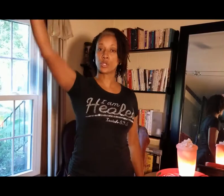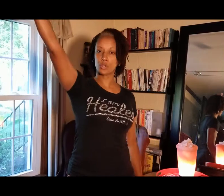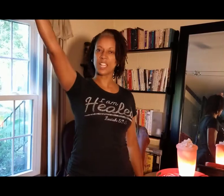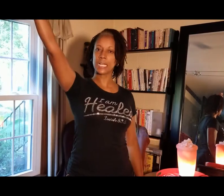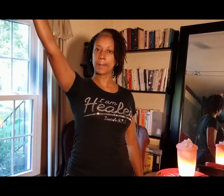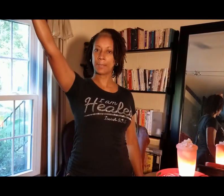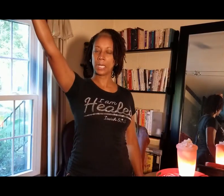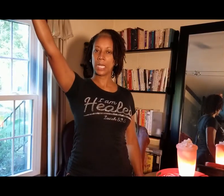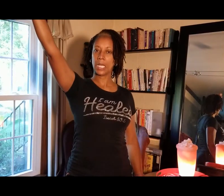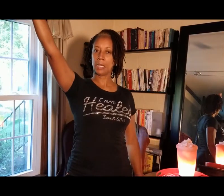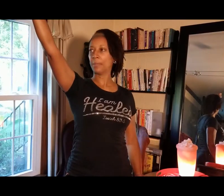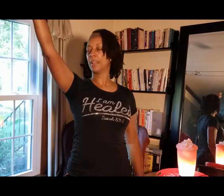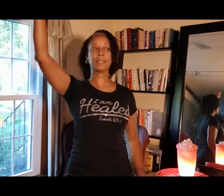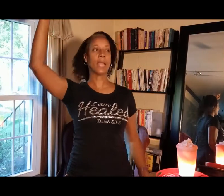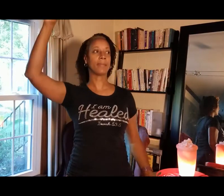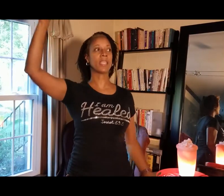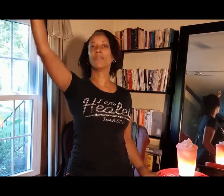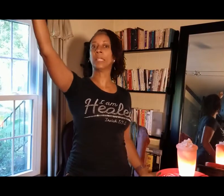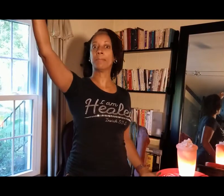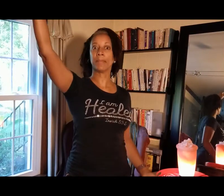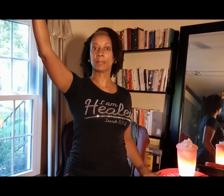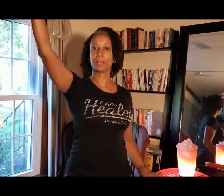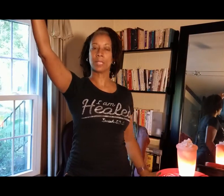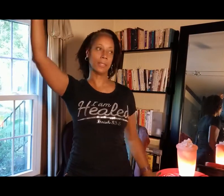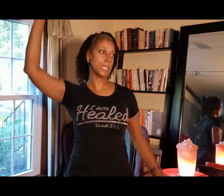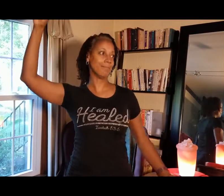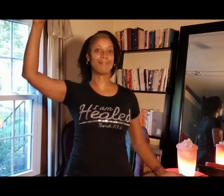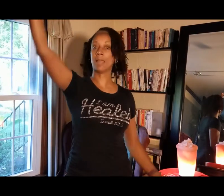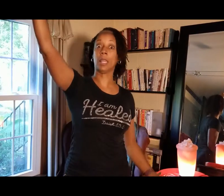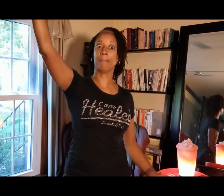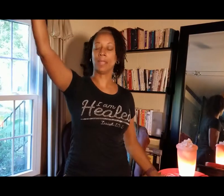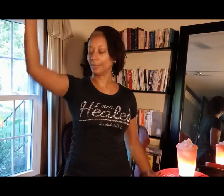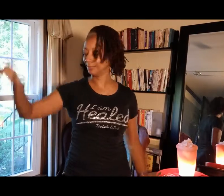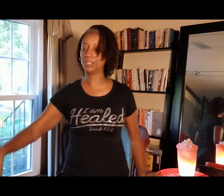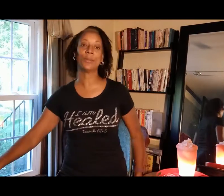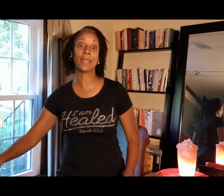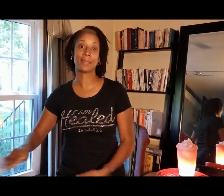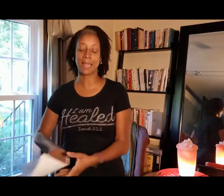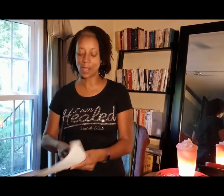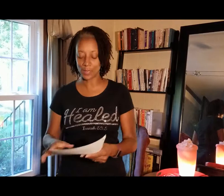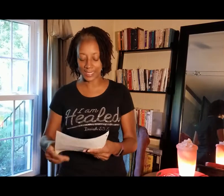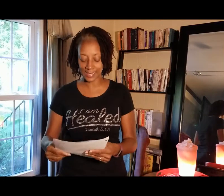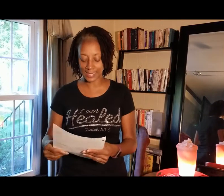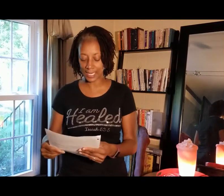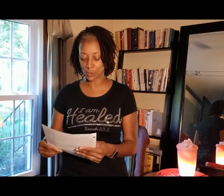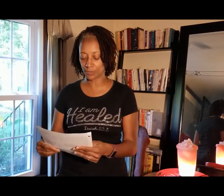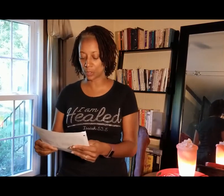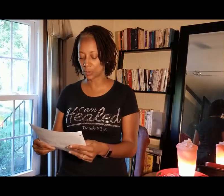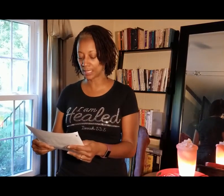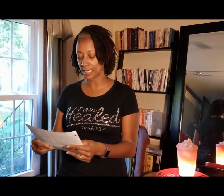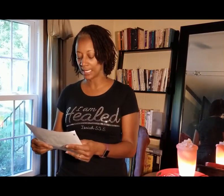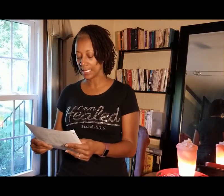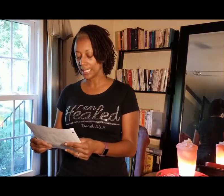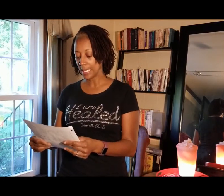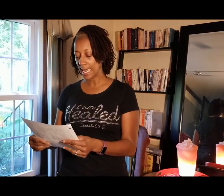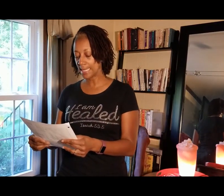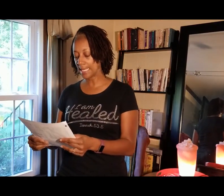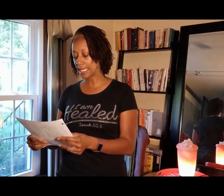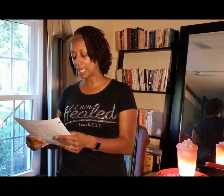straight up. Because I think of Olympics and Olympia. So that's how we did statue of Zeus. And then